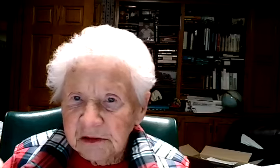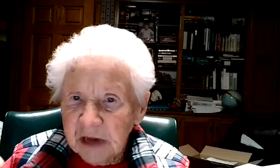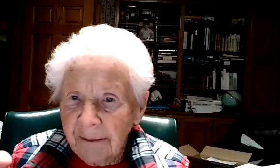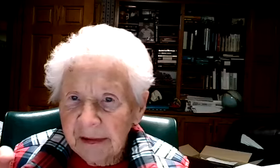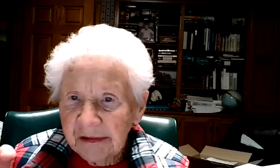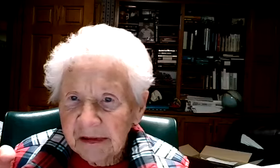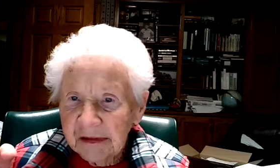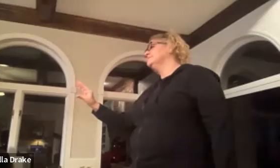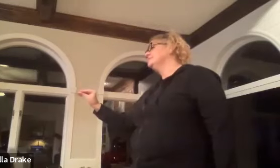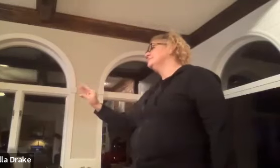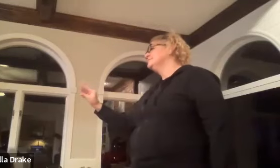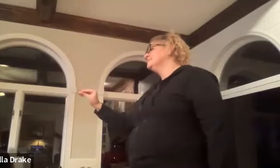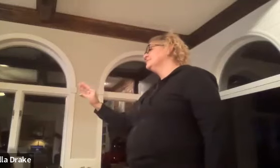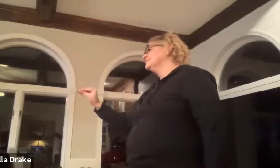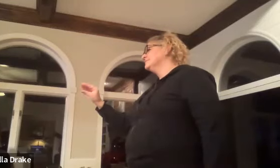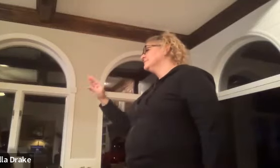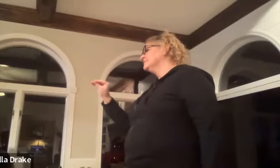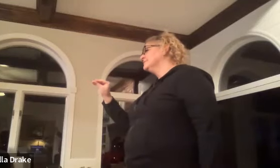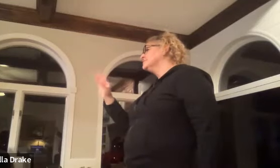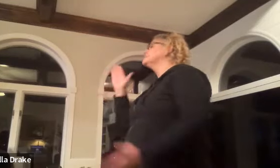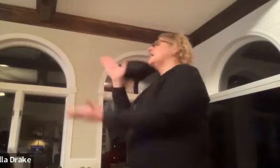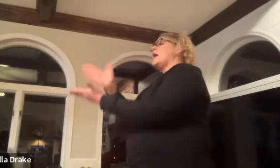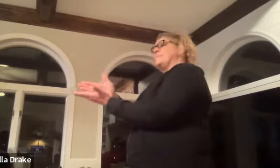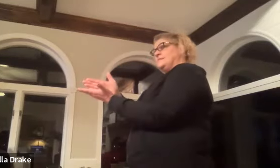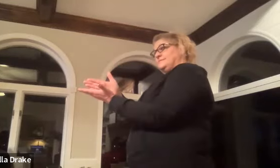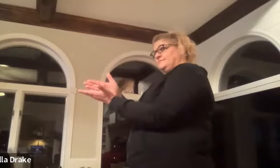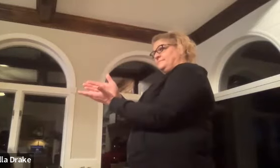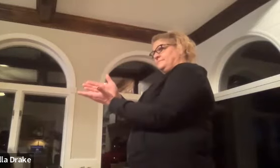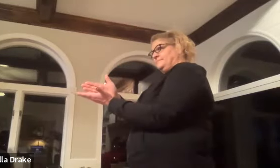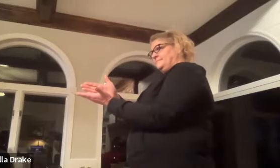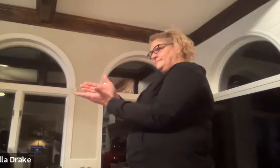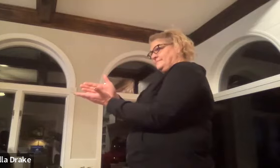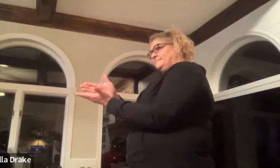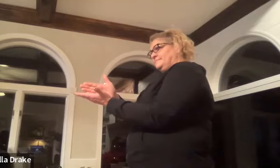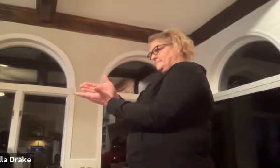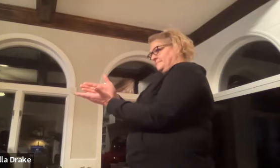oh this is stop stop stop stop